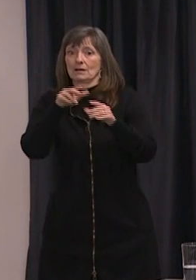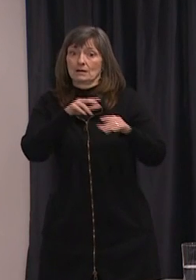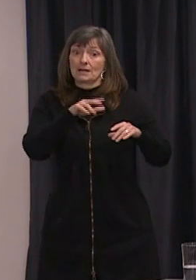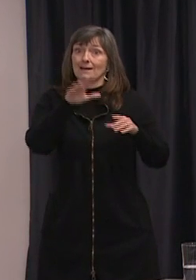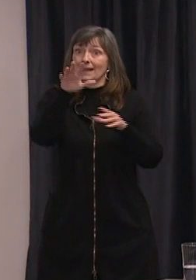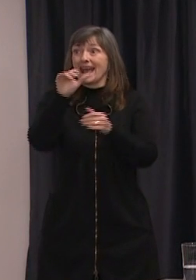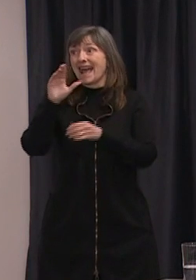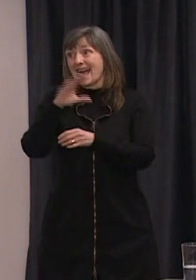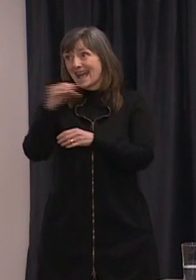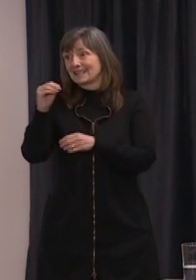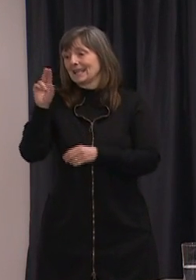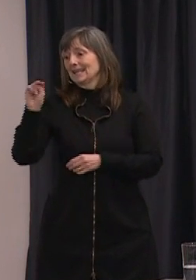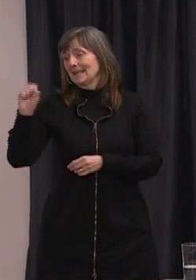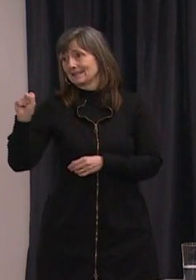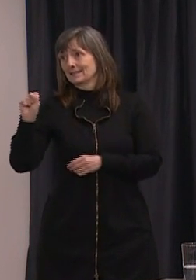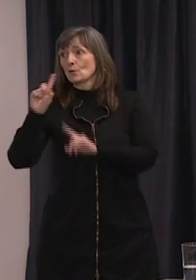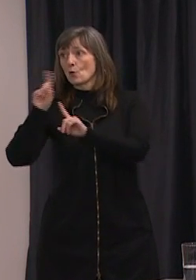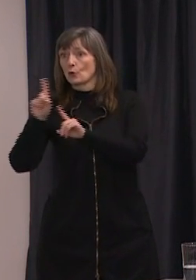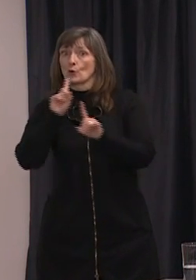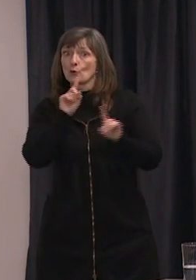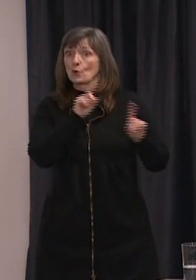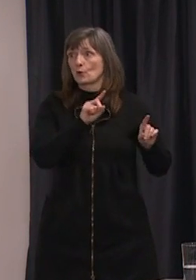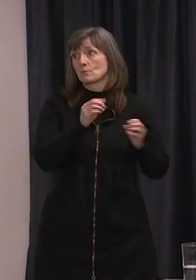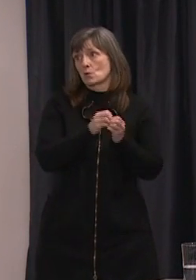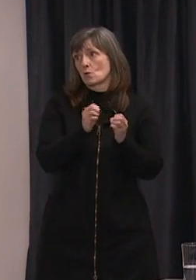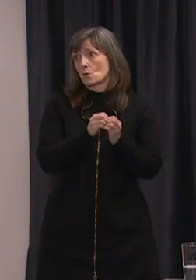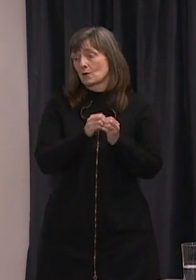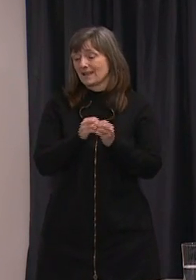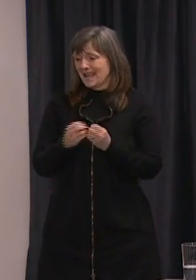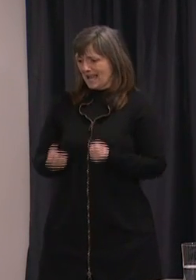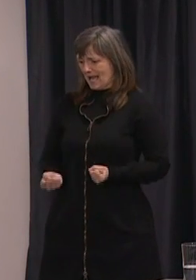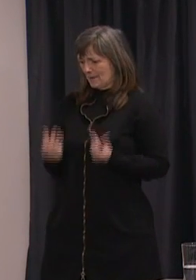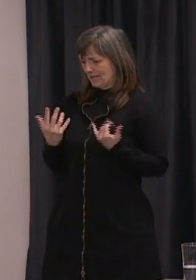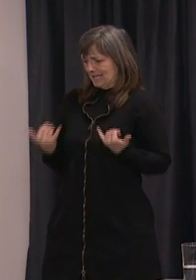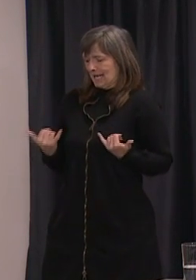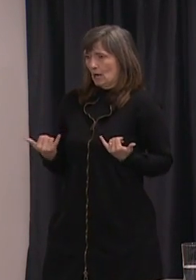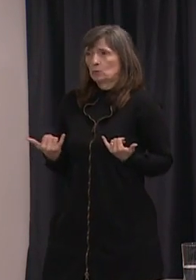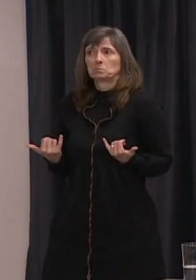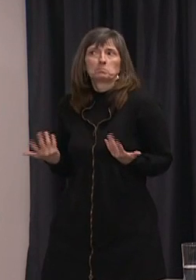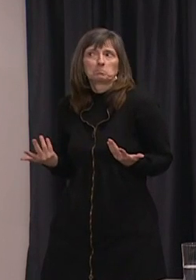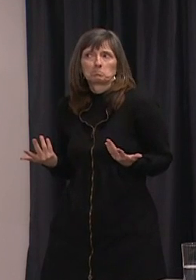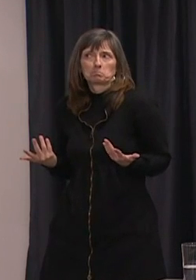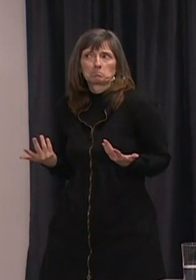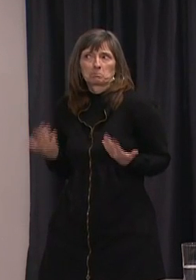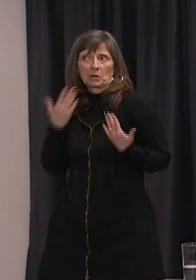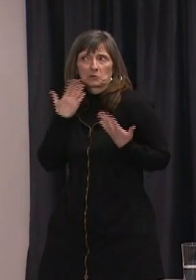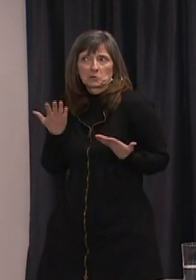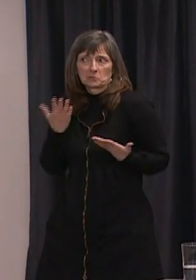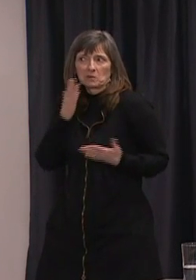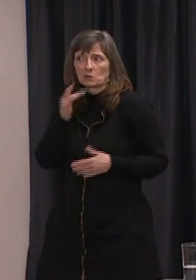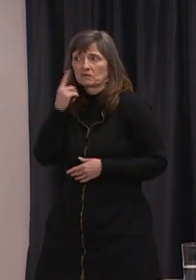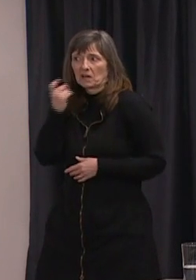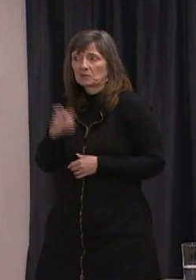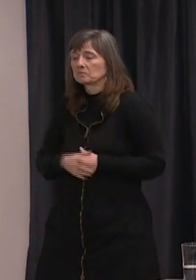NS. In terms of the numbers that are in the province at present I don't have that number I can find it for you. Okay perfect.